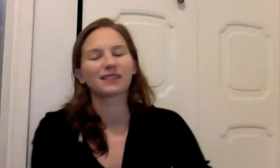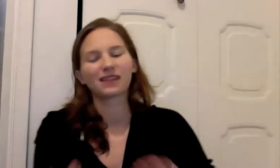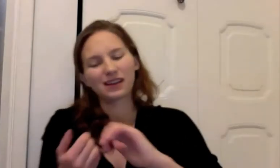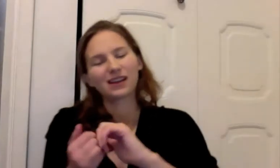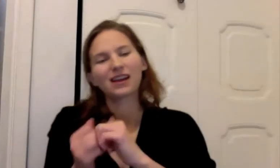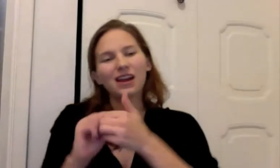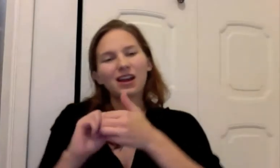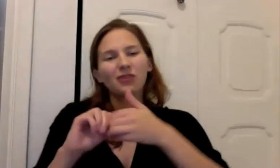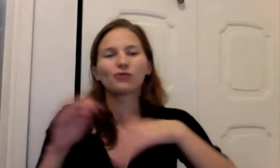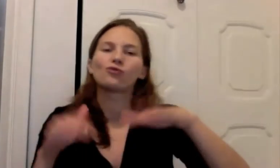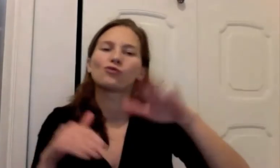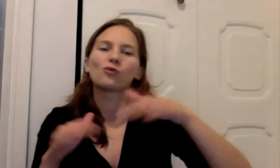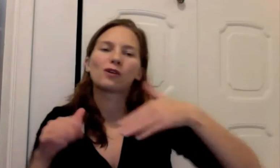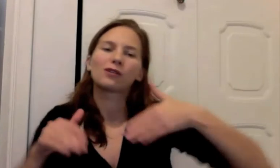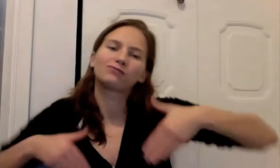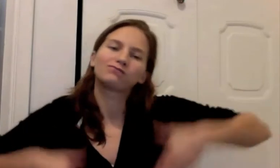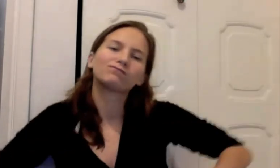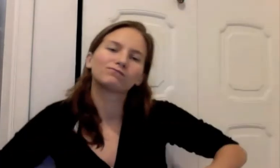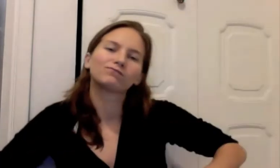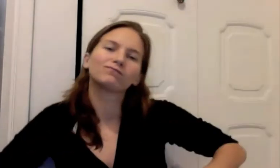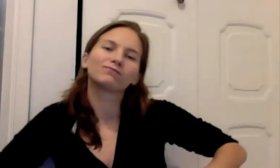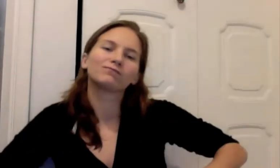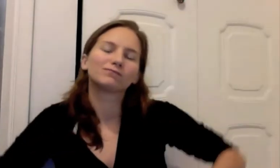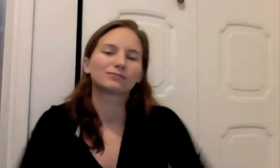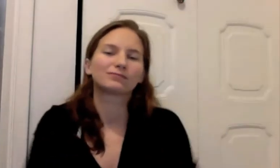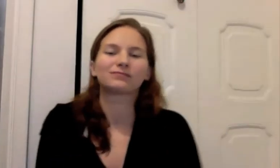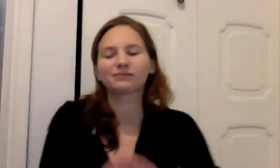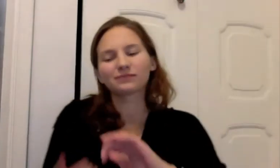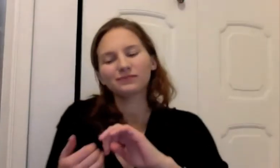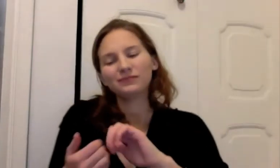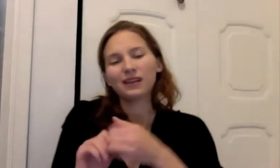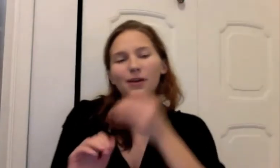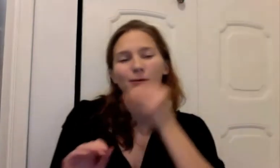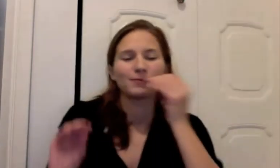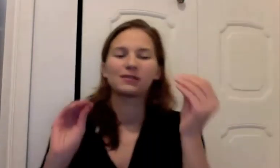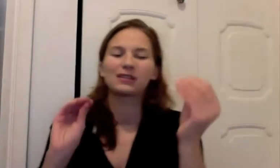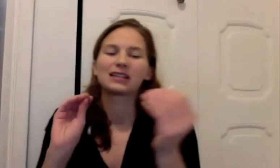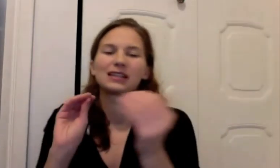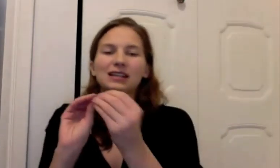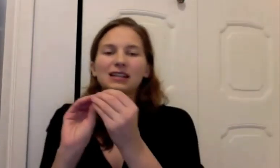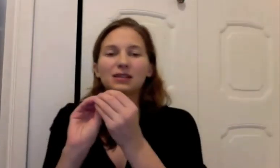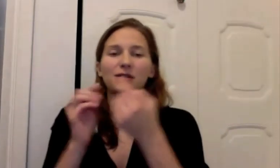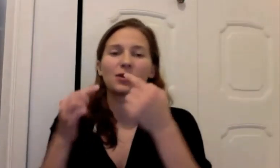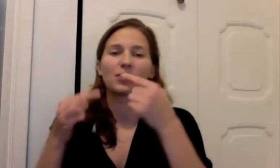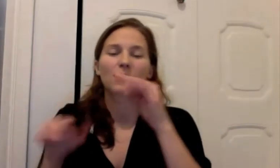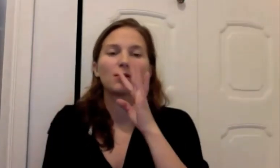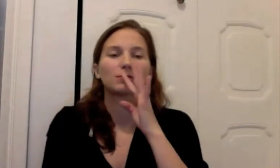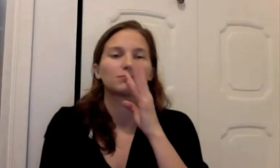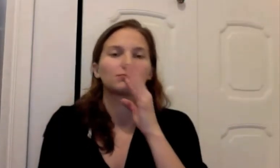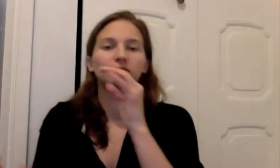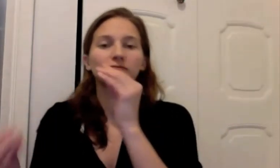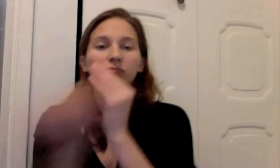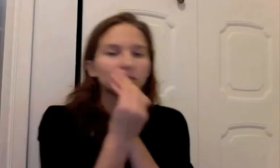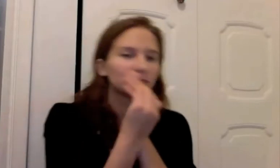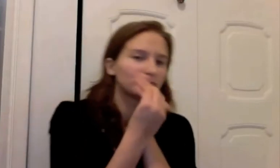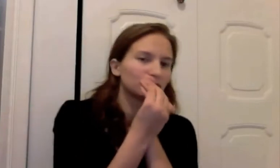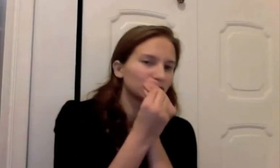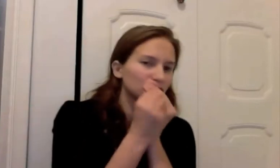love how you walk With your hands in your pockets How you'd kiss me when I was In the middle of saying